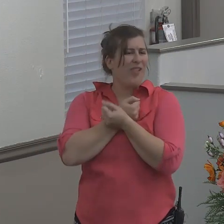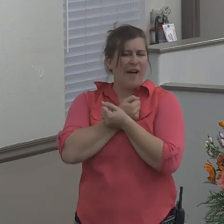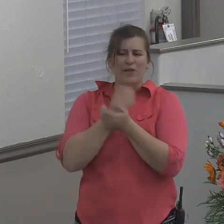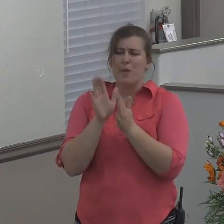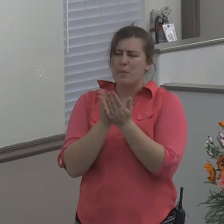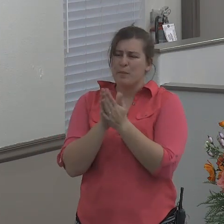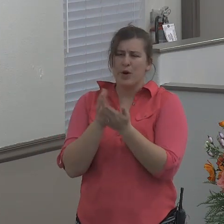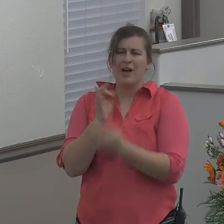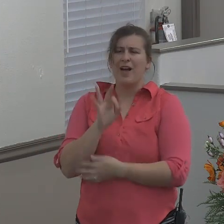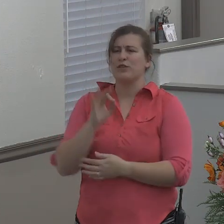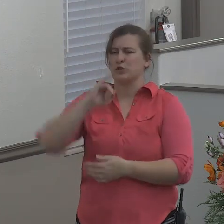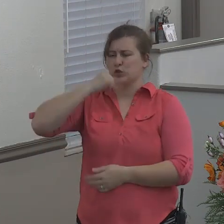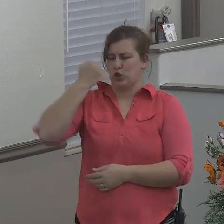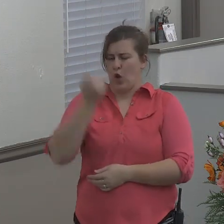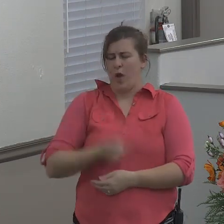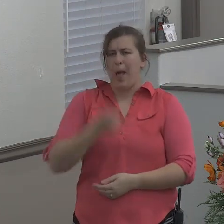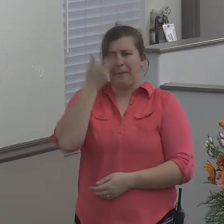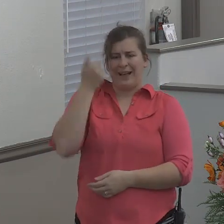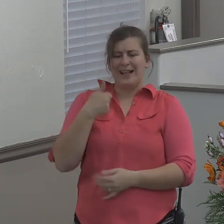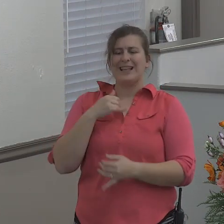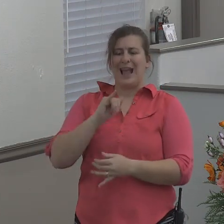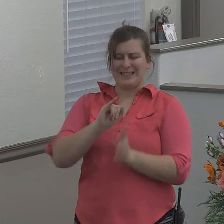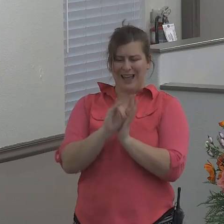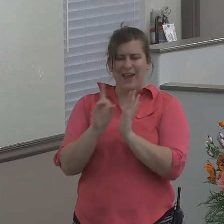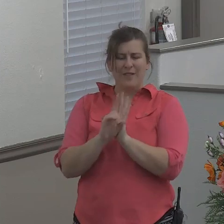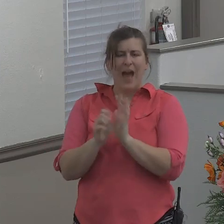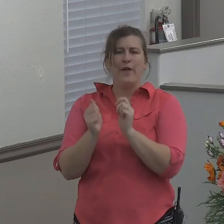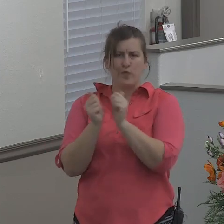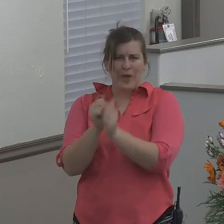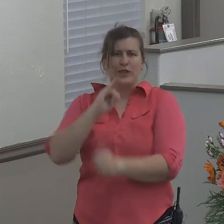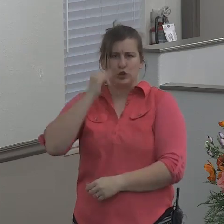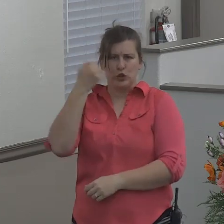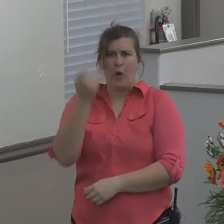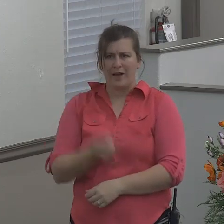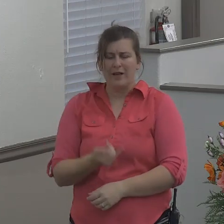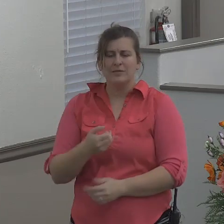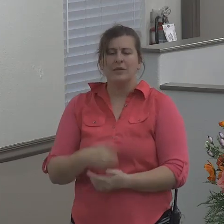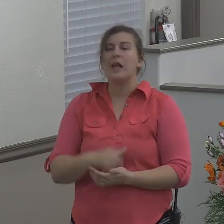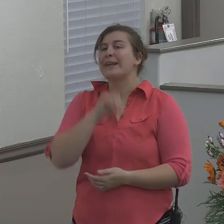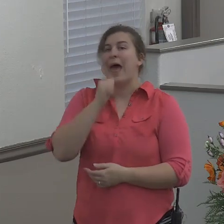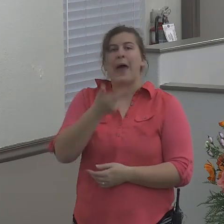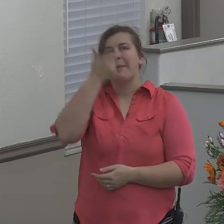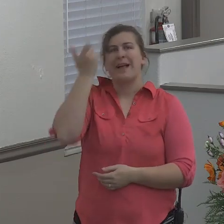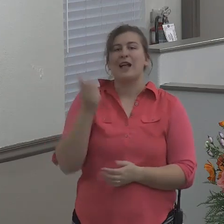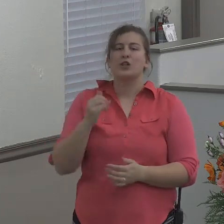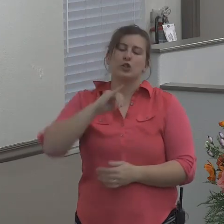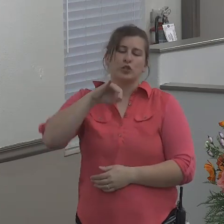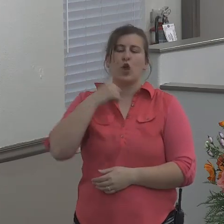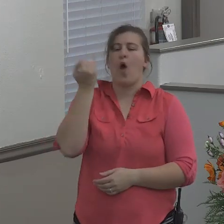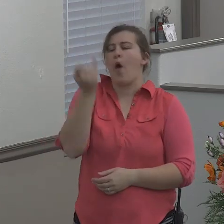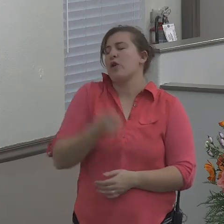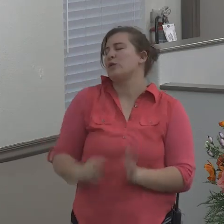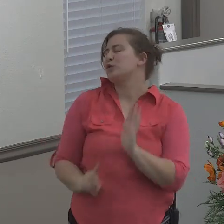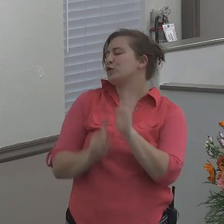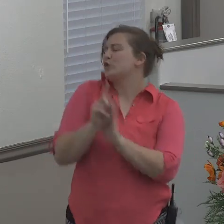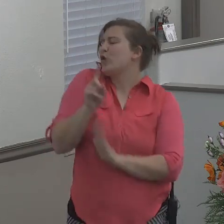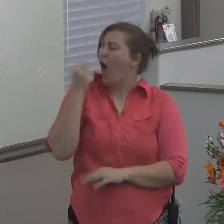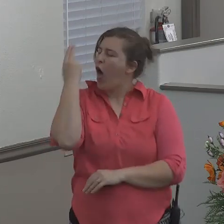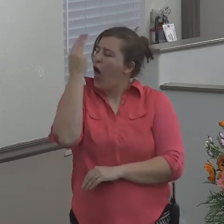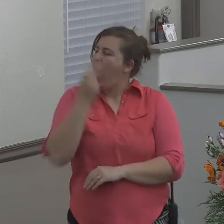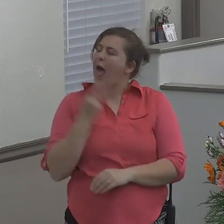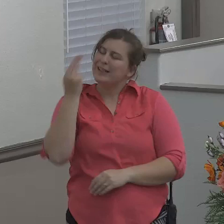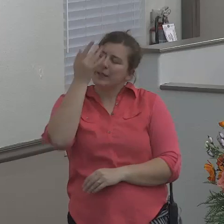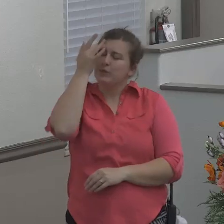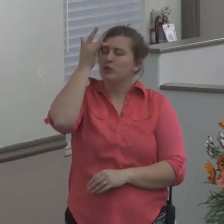I see a lot of myself in Jonah. Not because Jonah was so tall and handsome and smart.